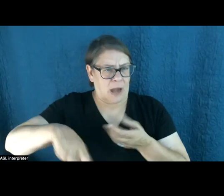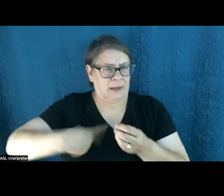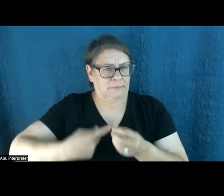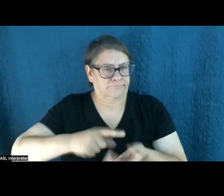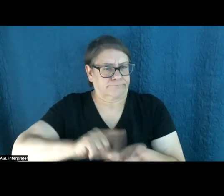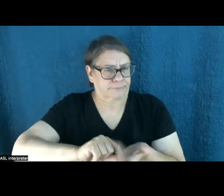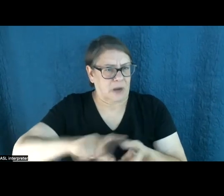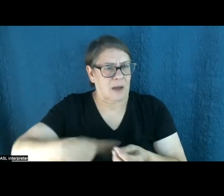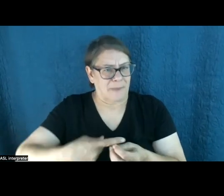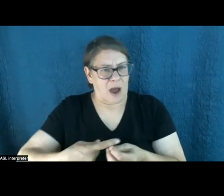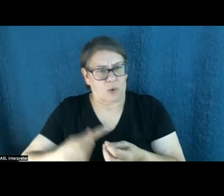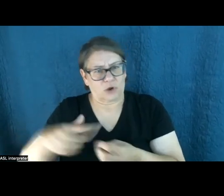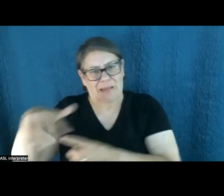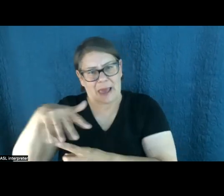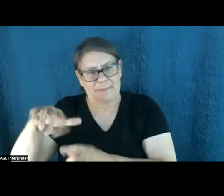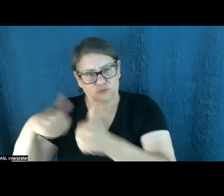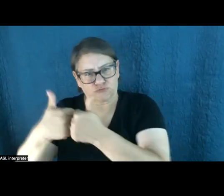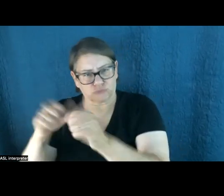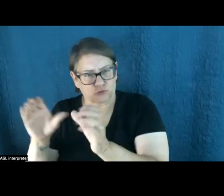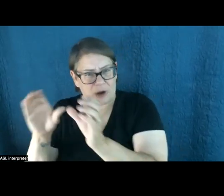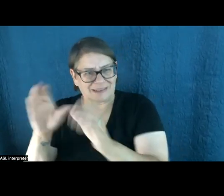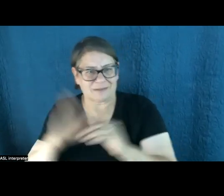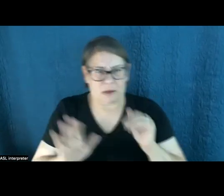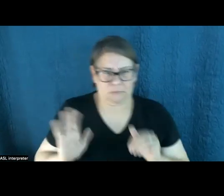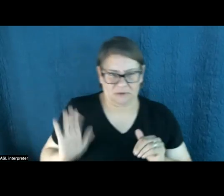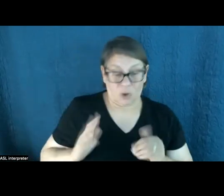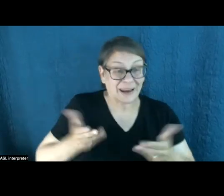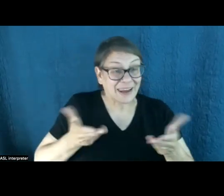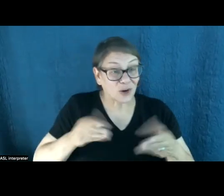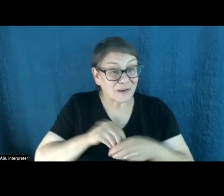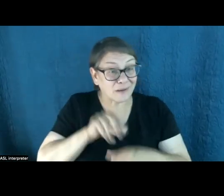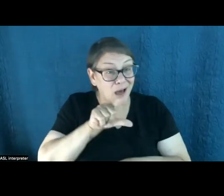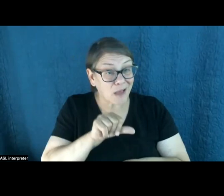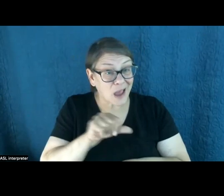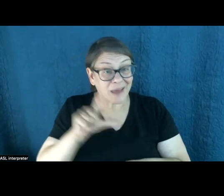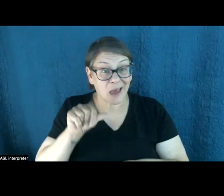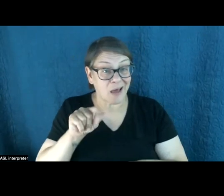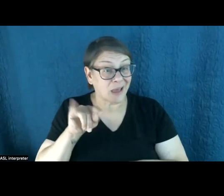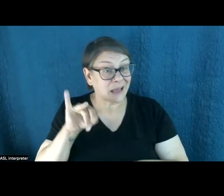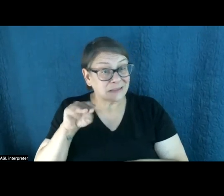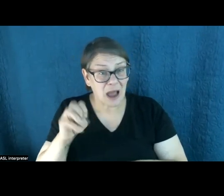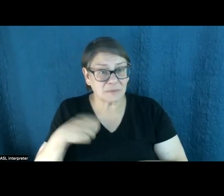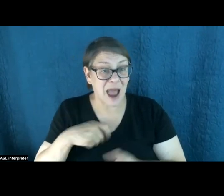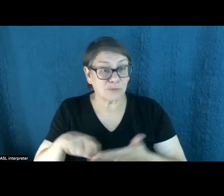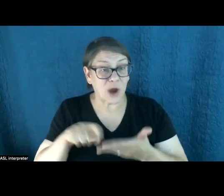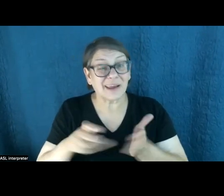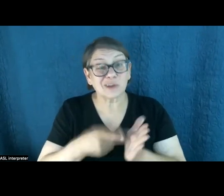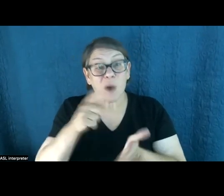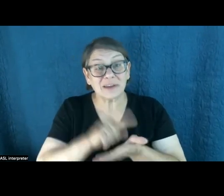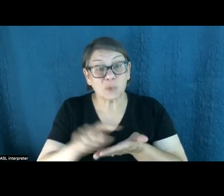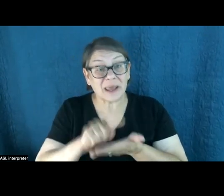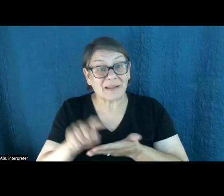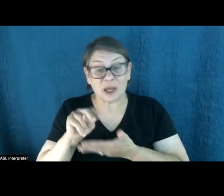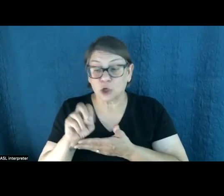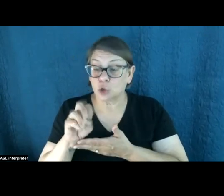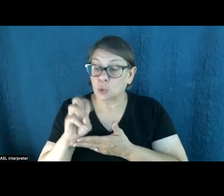than than there used to be. I mean, you know, just here in Los Angeles at the L.A. Times, I mean, I'm writing this this twice weekly newsletter, Boiling Point,